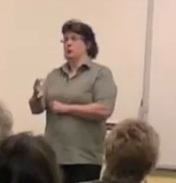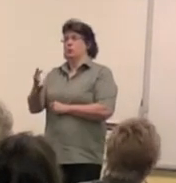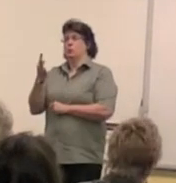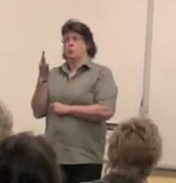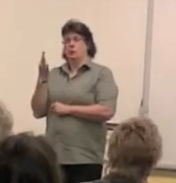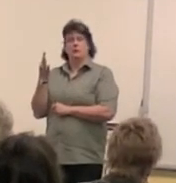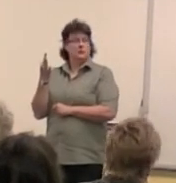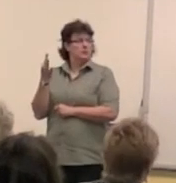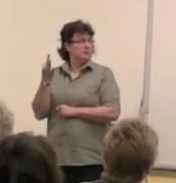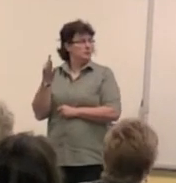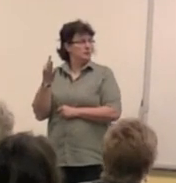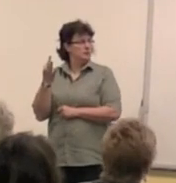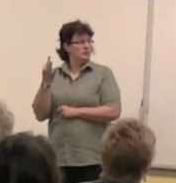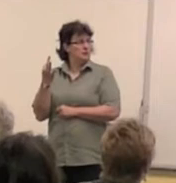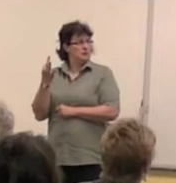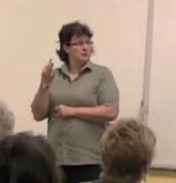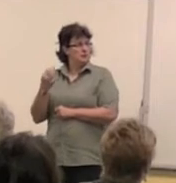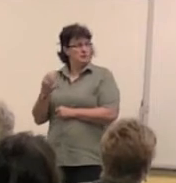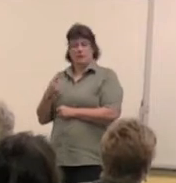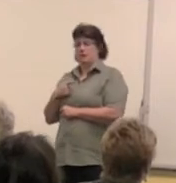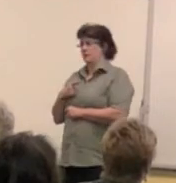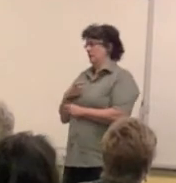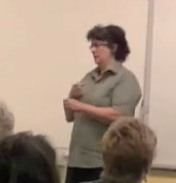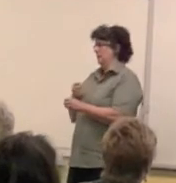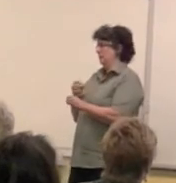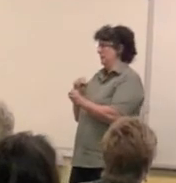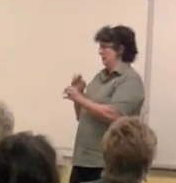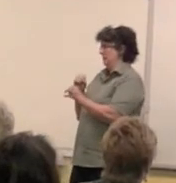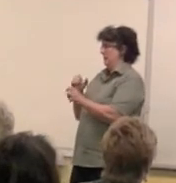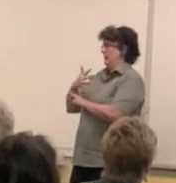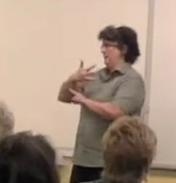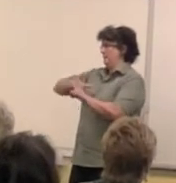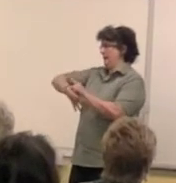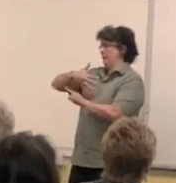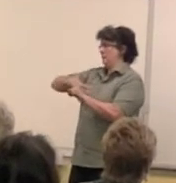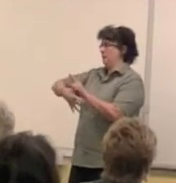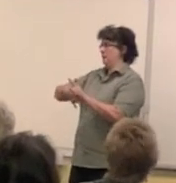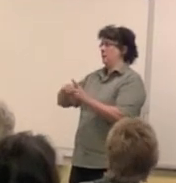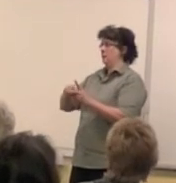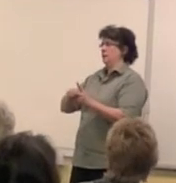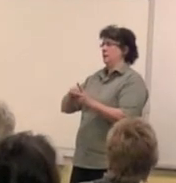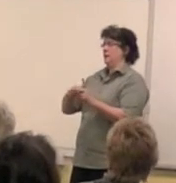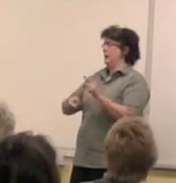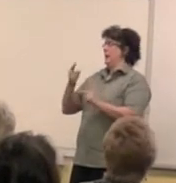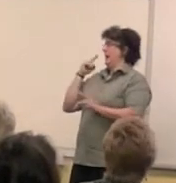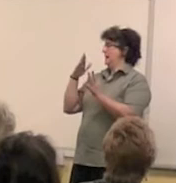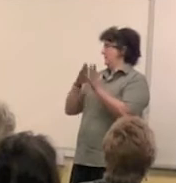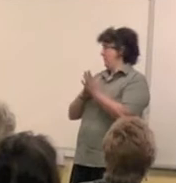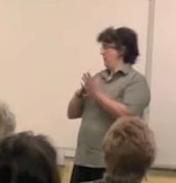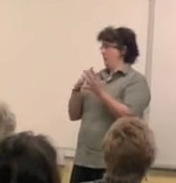of a background, and then at the Saffir Cafe, last morning, we had people trying